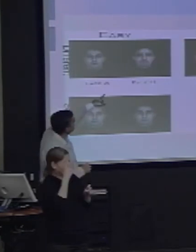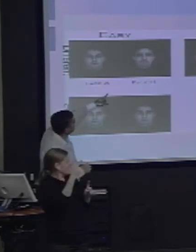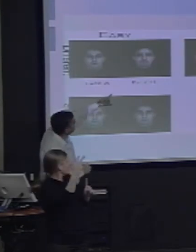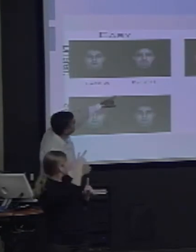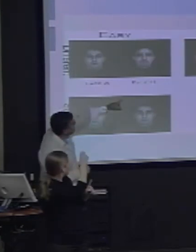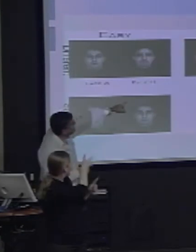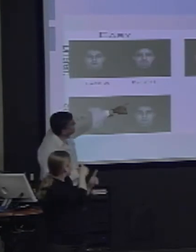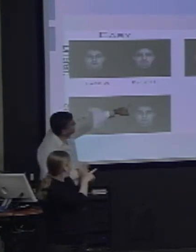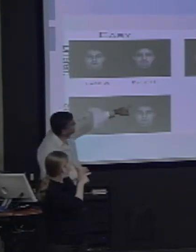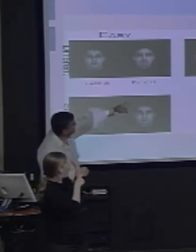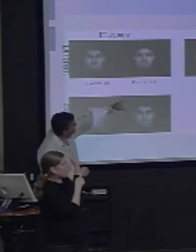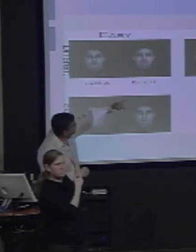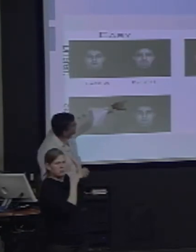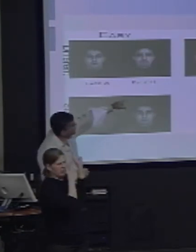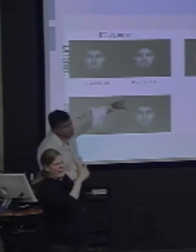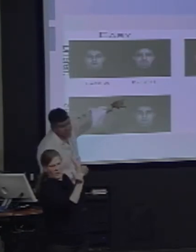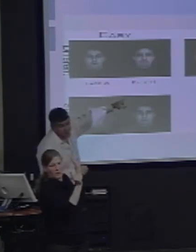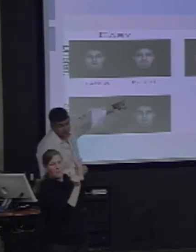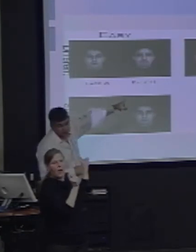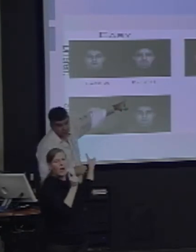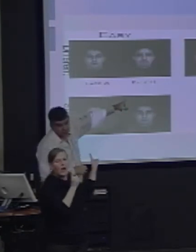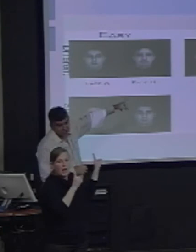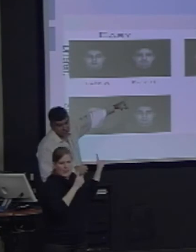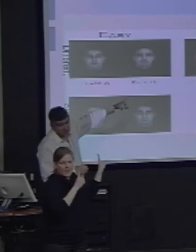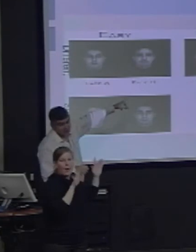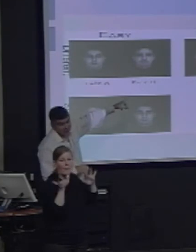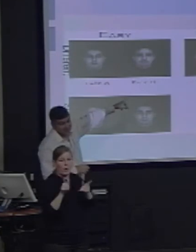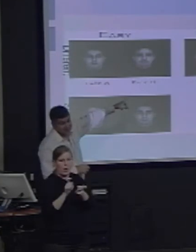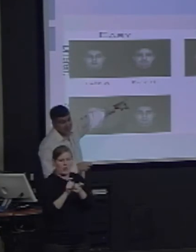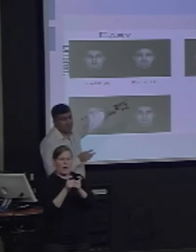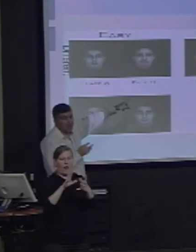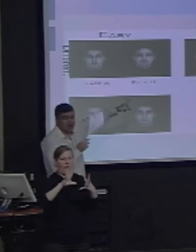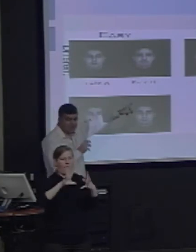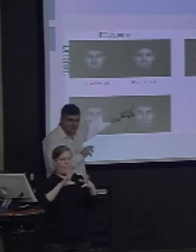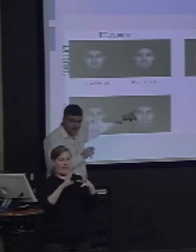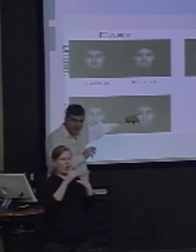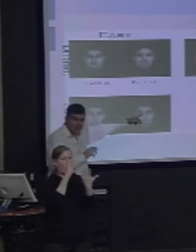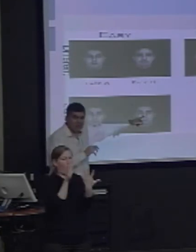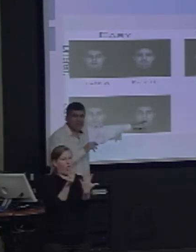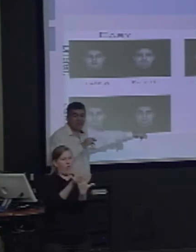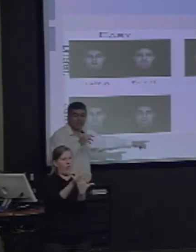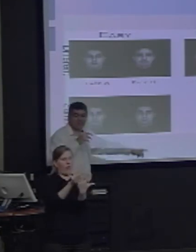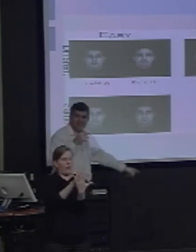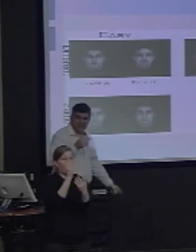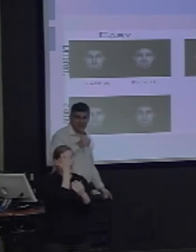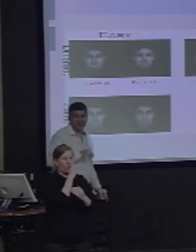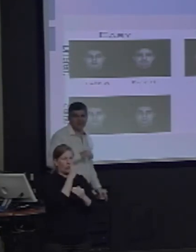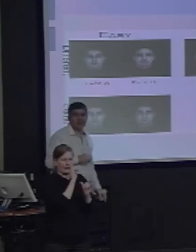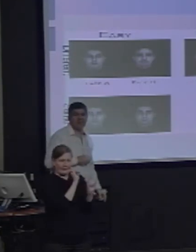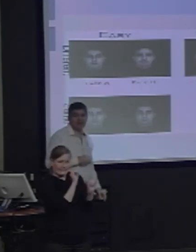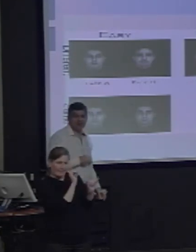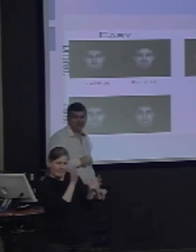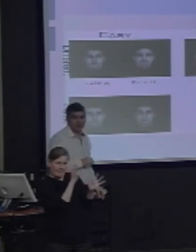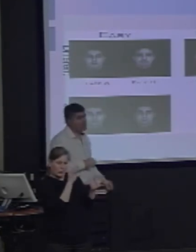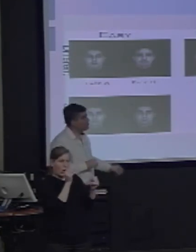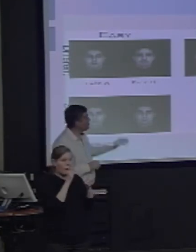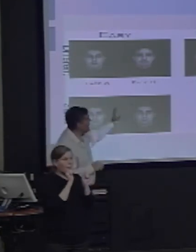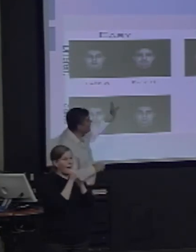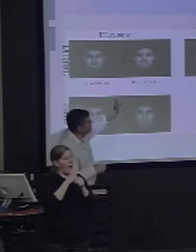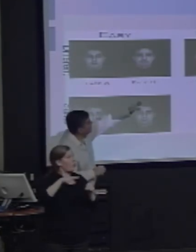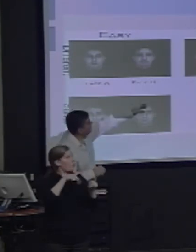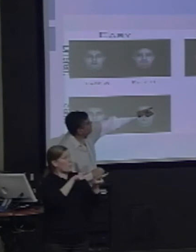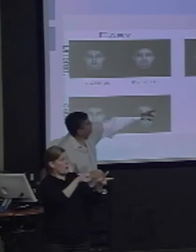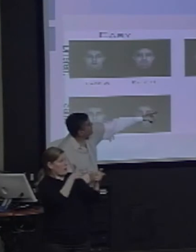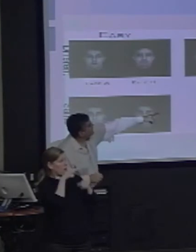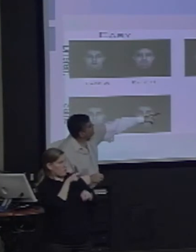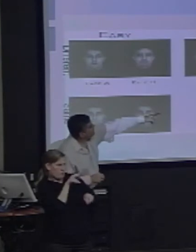and we can mix, we can create mixtures that are partially of one face and a little bit of the other, so